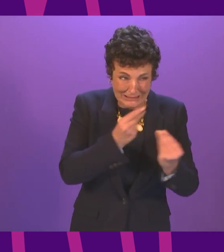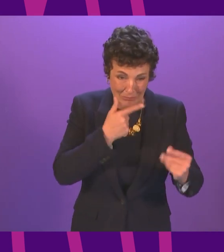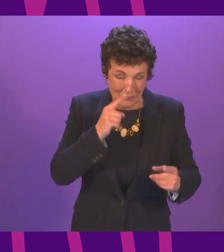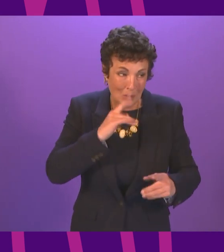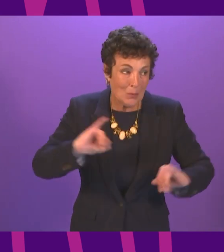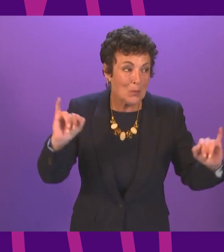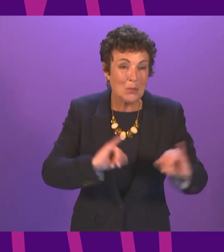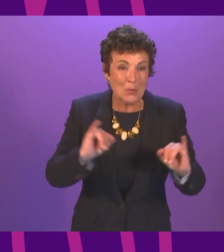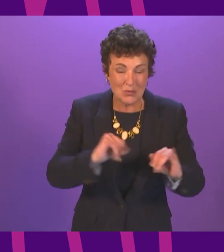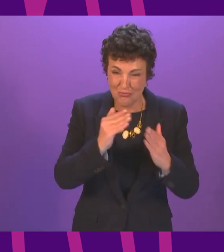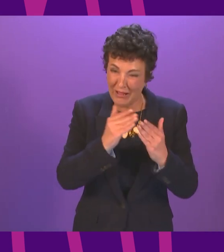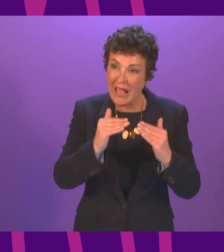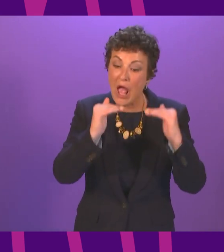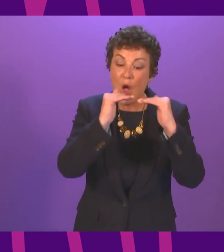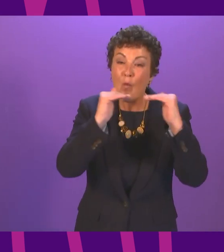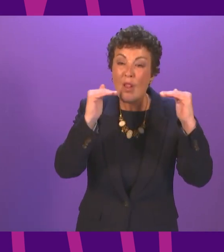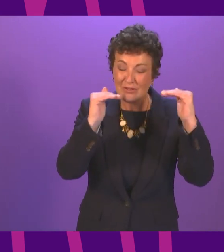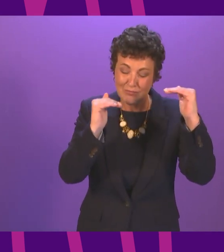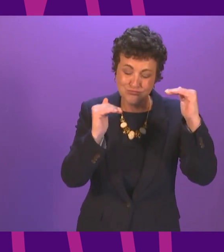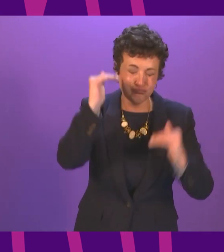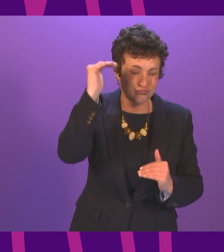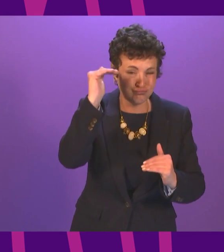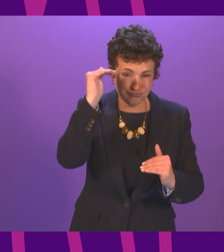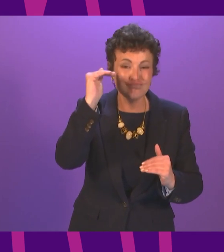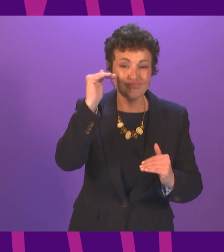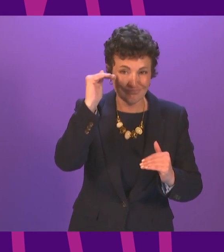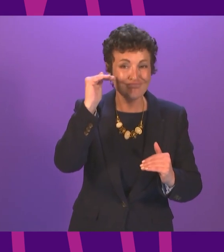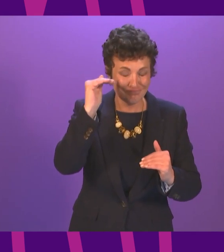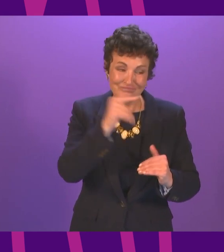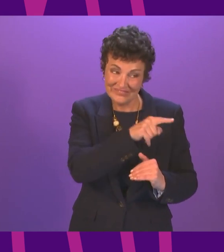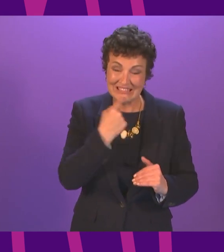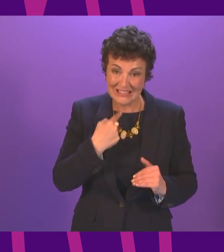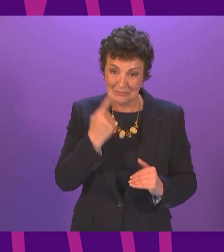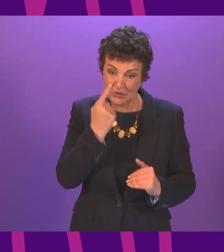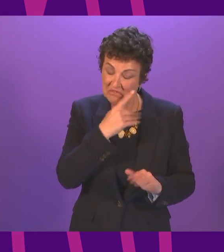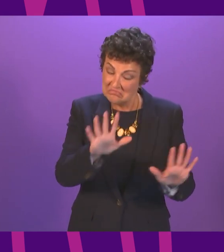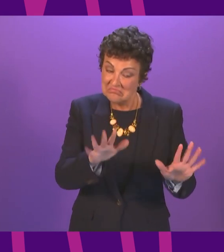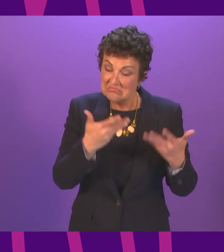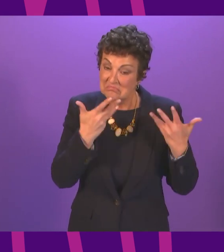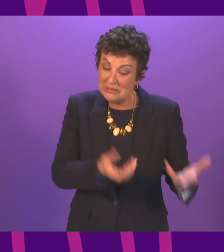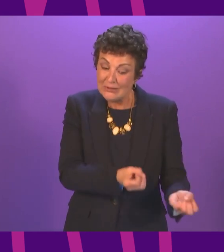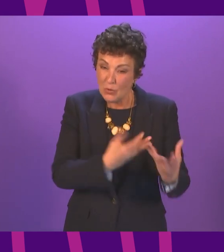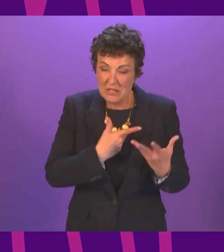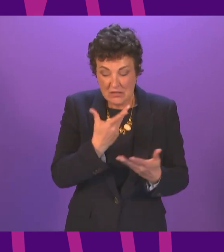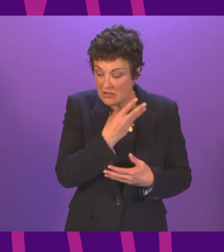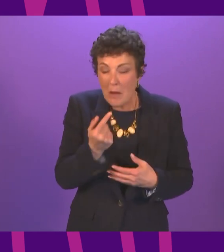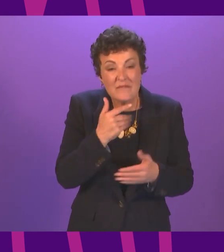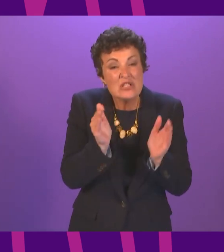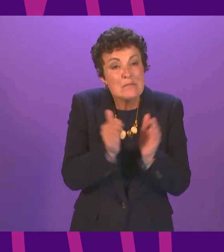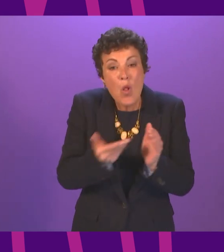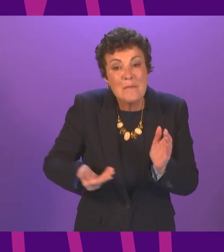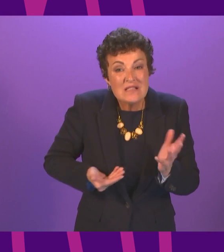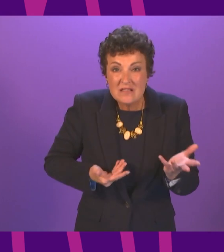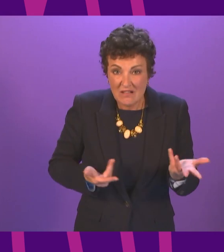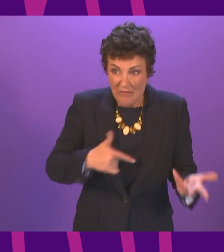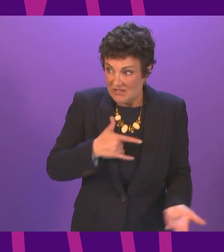underlies the intervention from Mr Whitfield. I also heard vividly that some of our small businesses feel